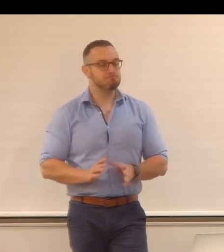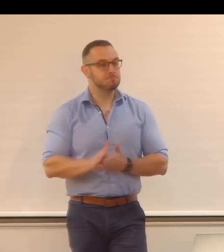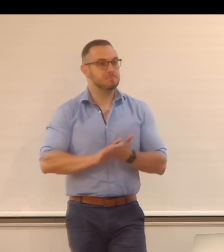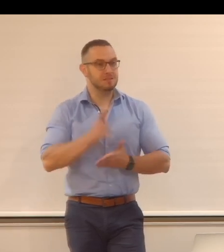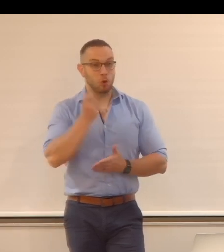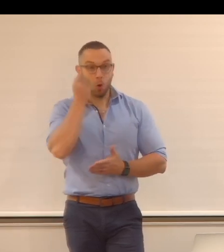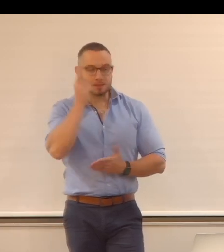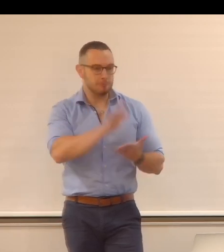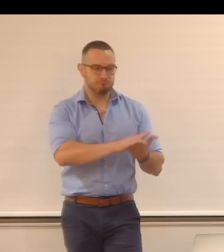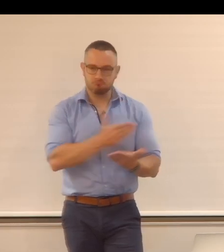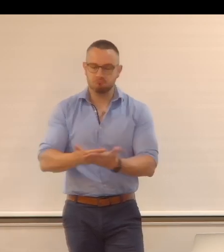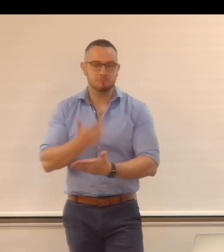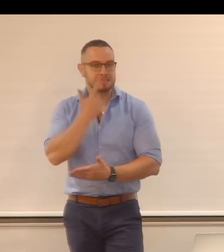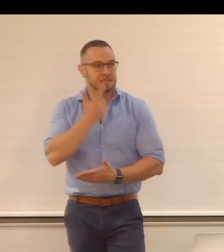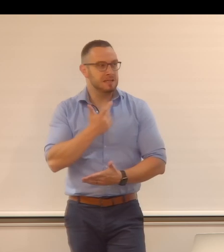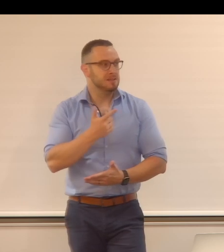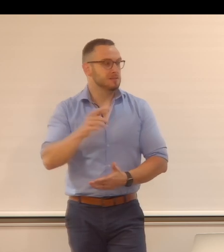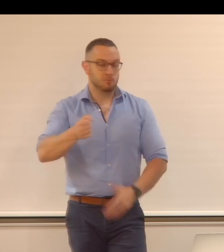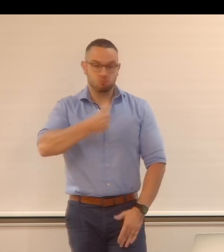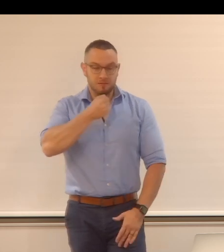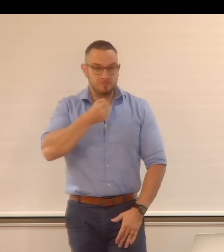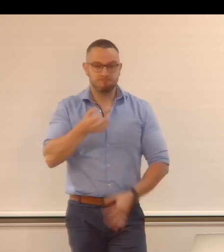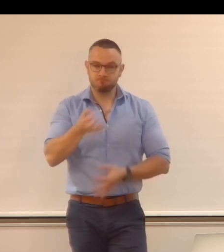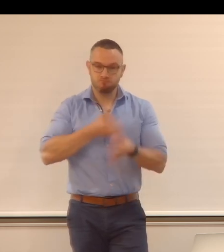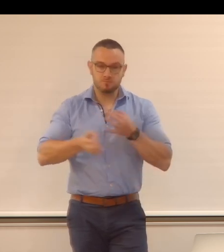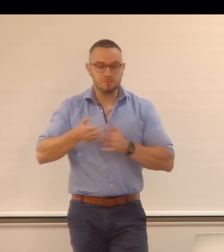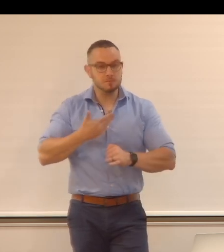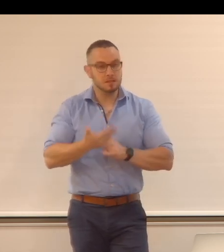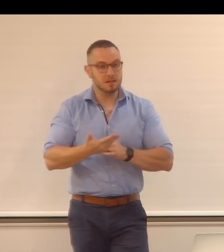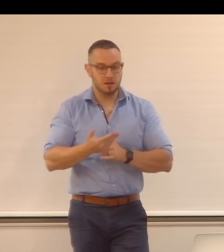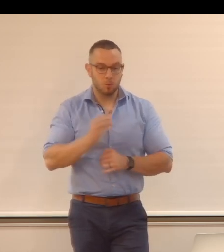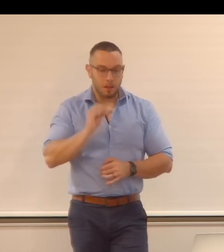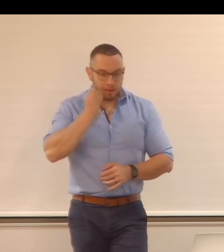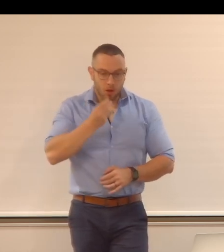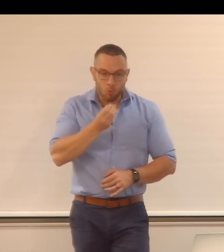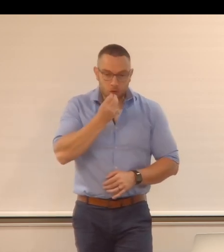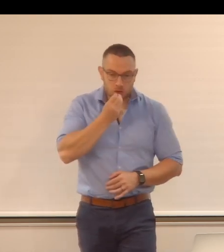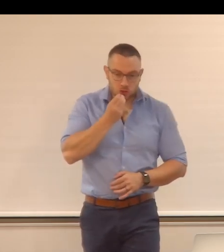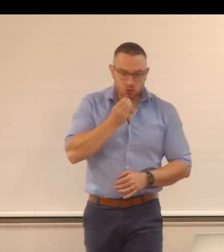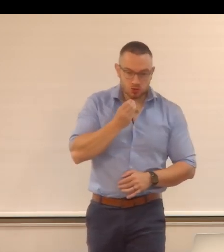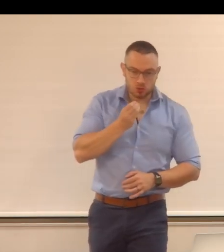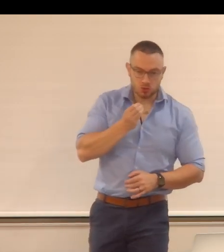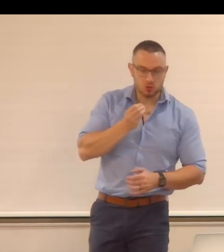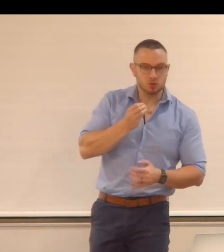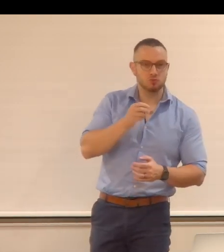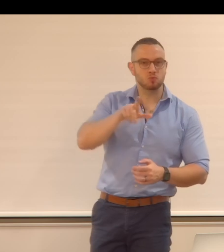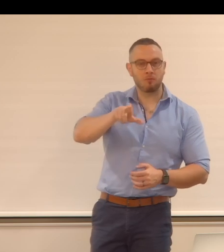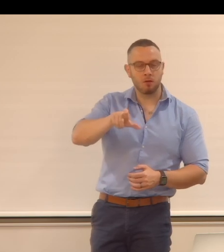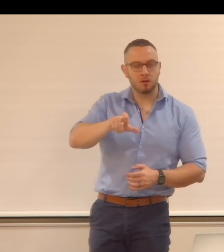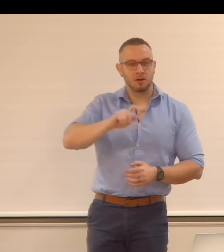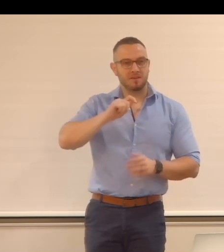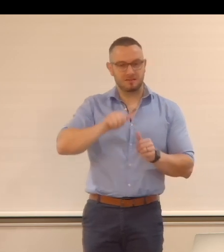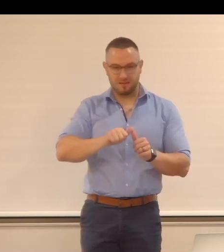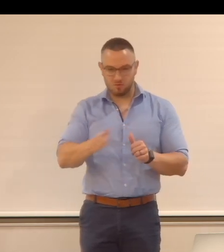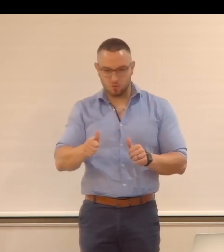be translated. Put the mic on. Q&A at the end. We have lunch planned at midday. And then we have some sessions. We're going to